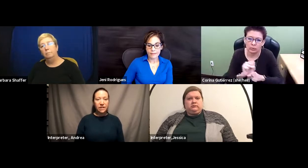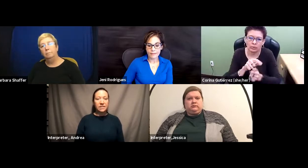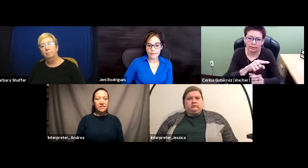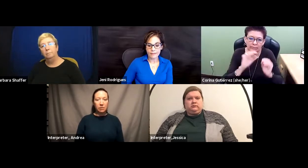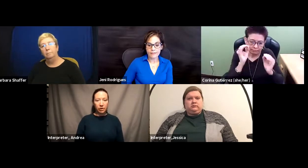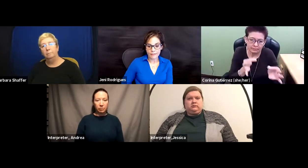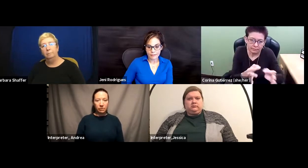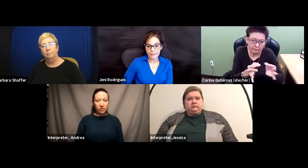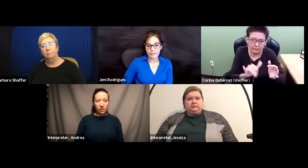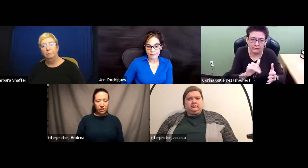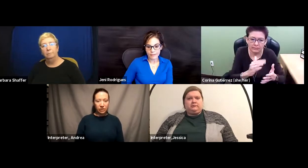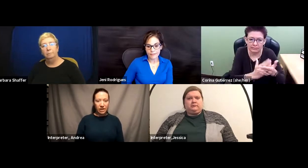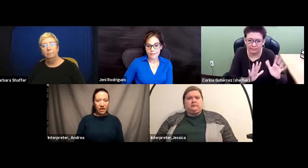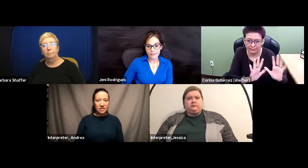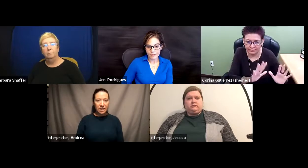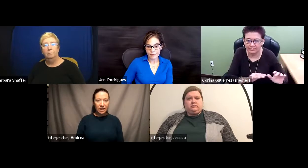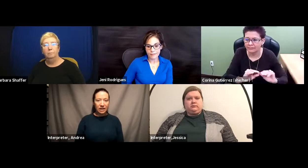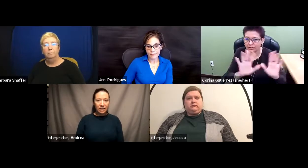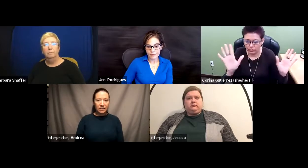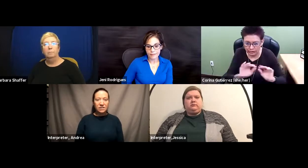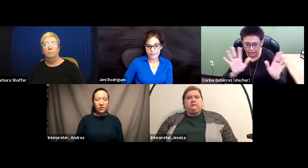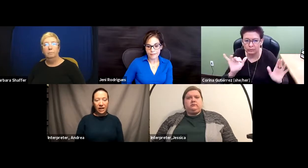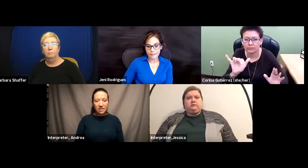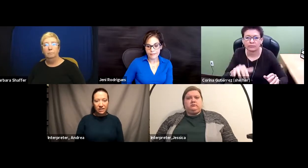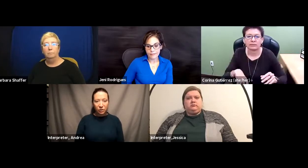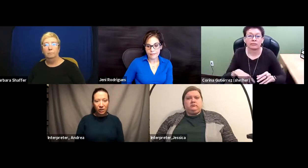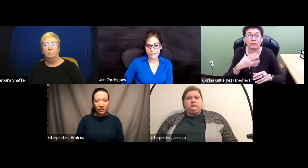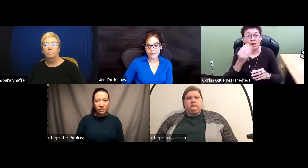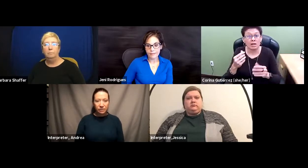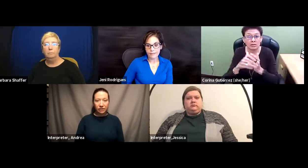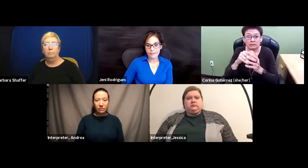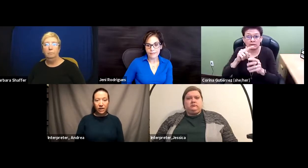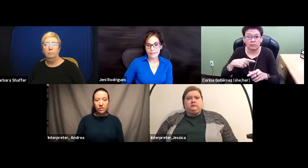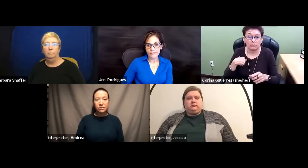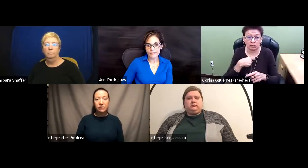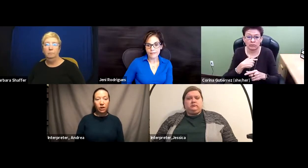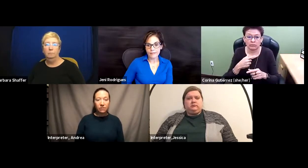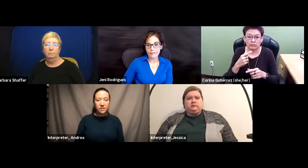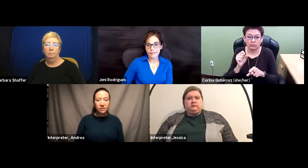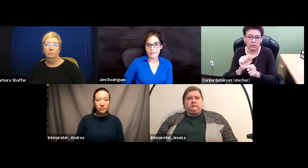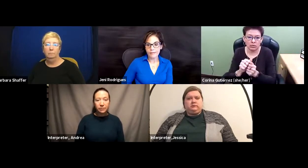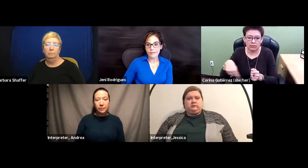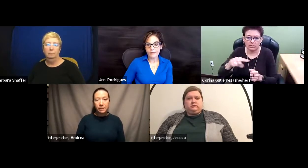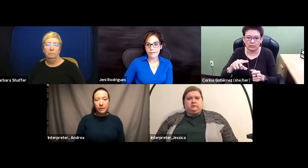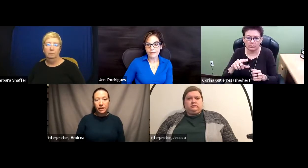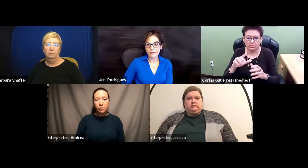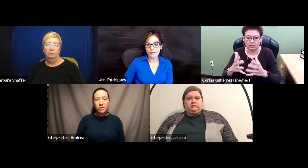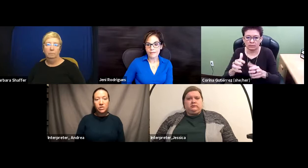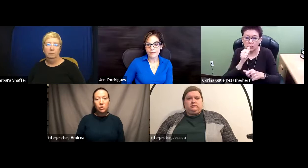a separate provision under the ADA. And so that does require some clarification often. And we do